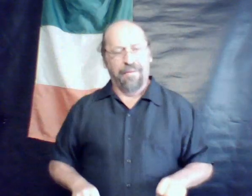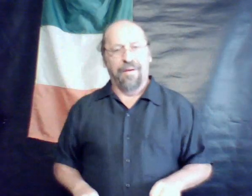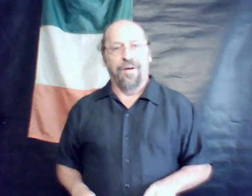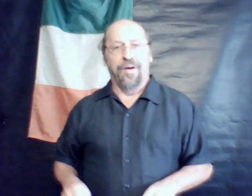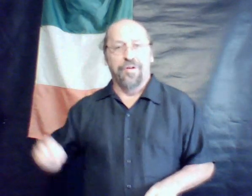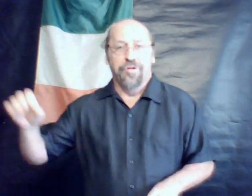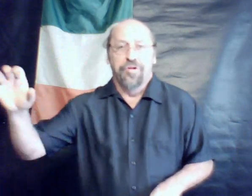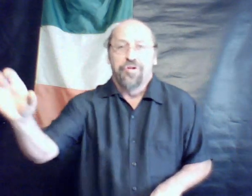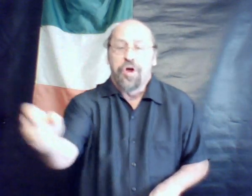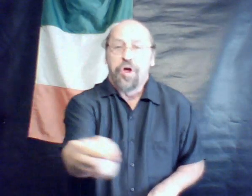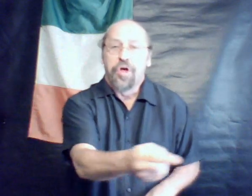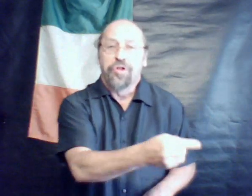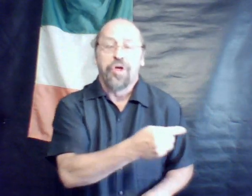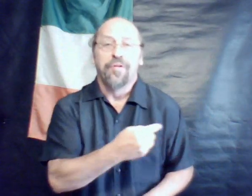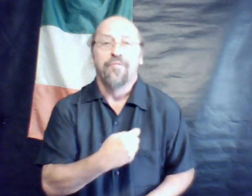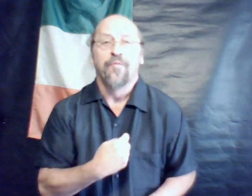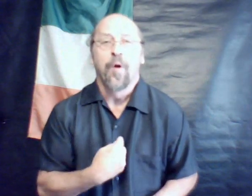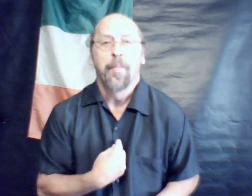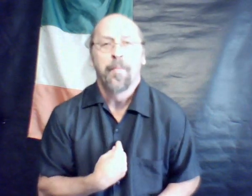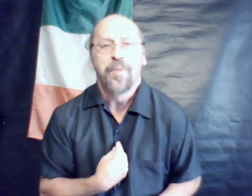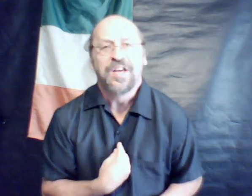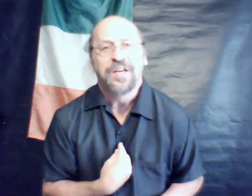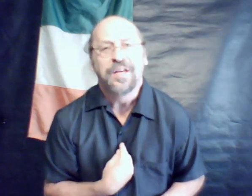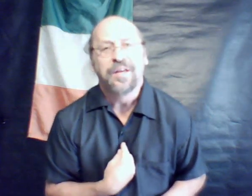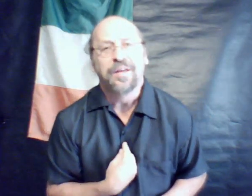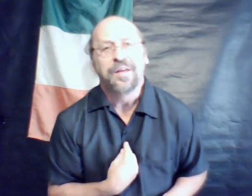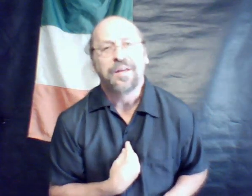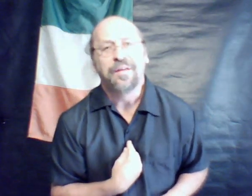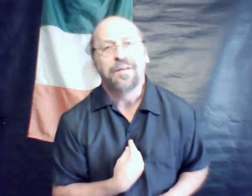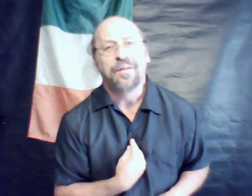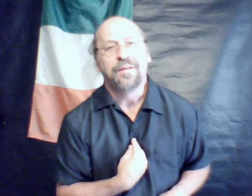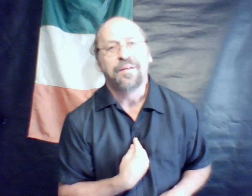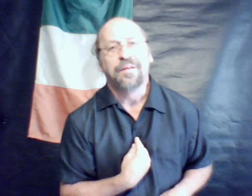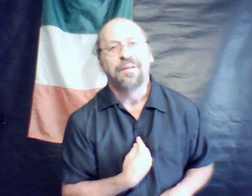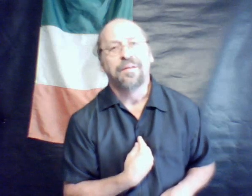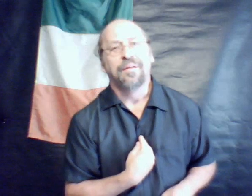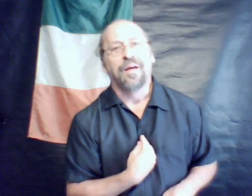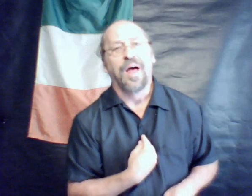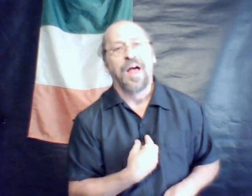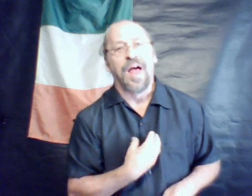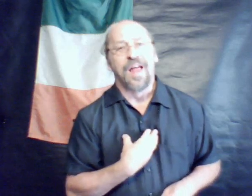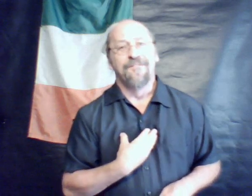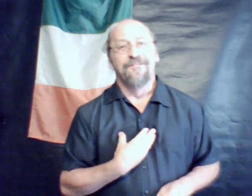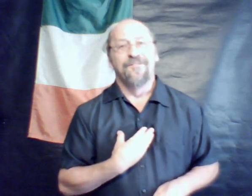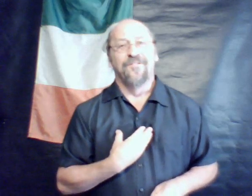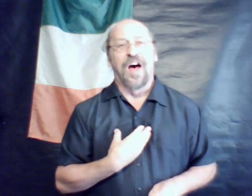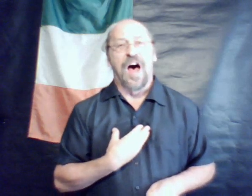to take them from me. I had fine